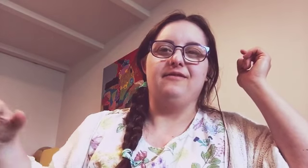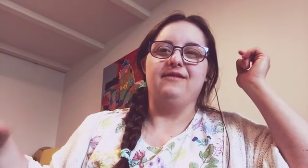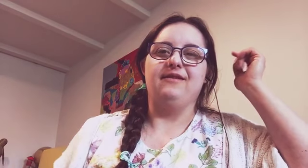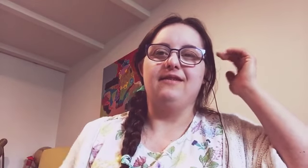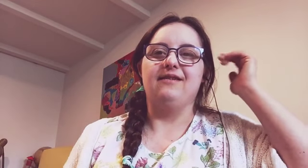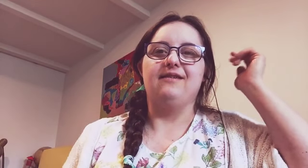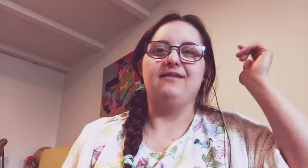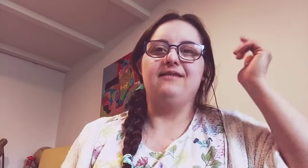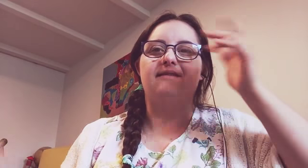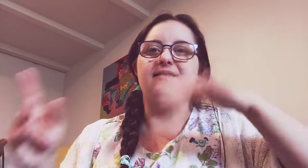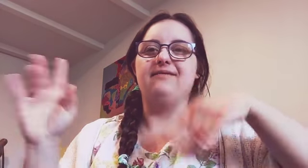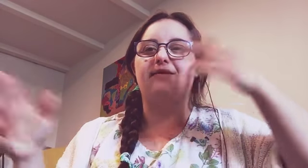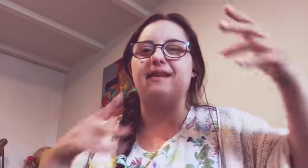different things.